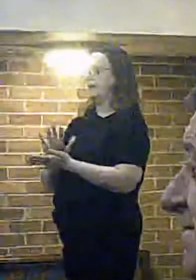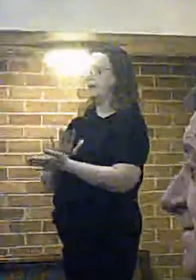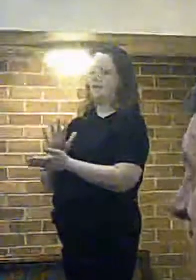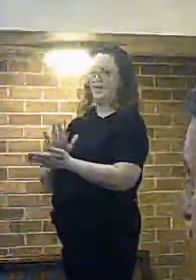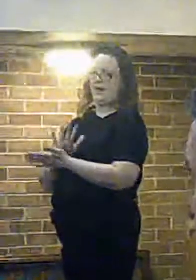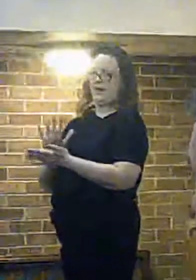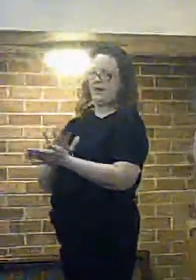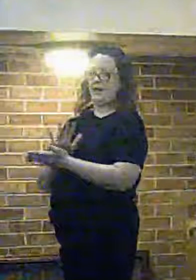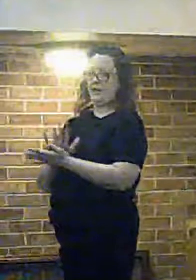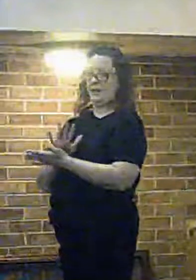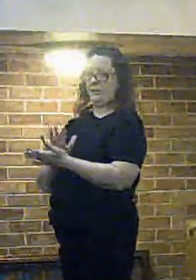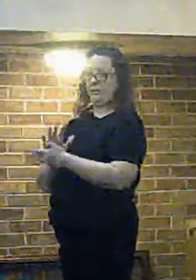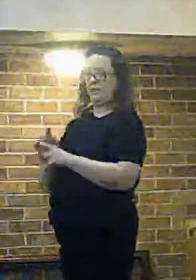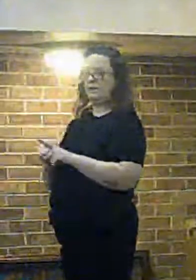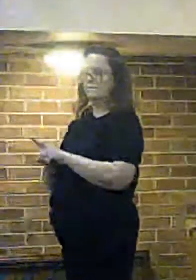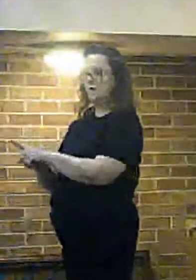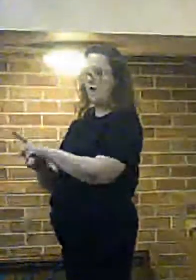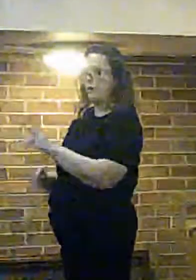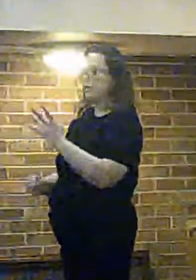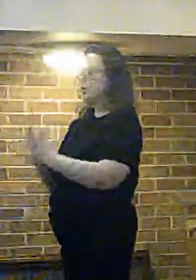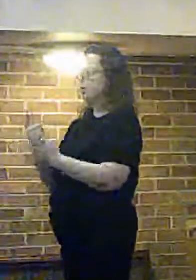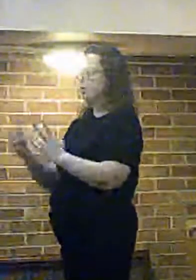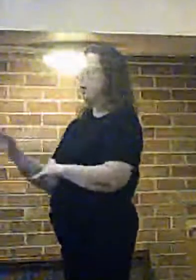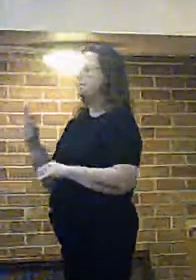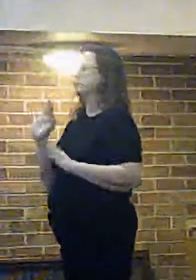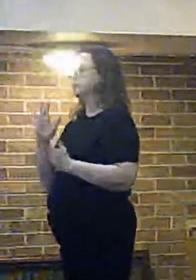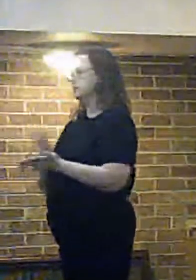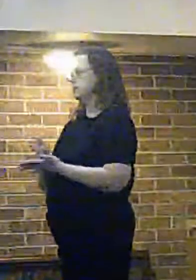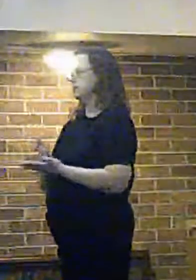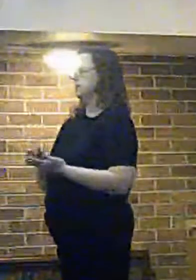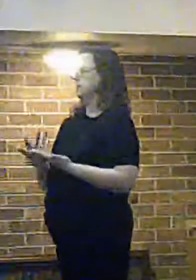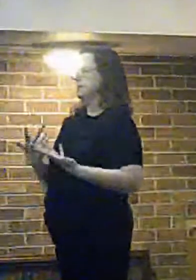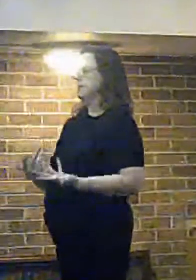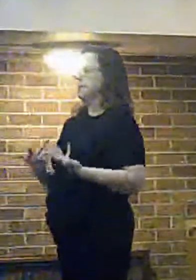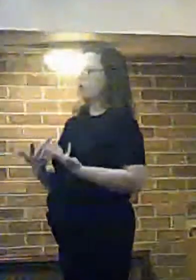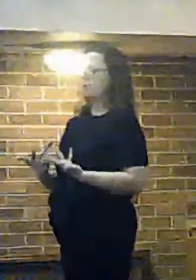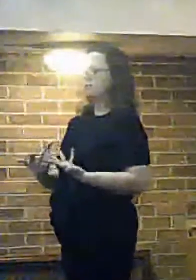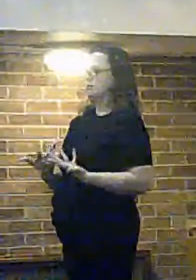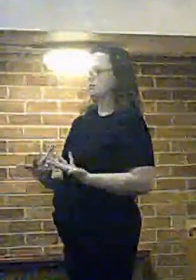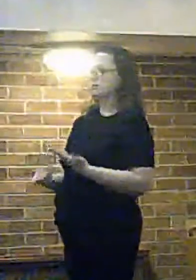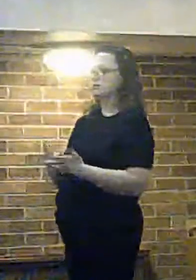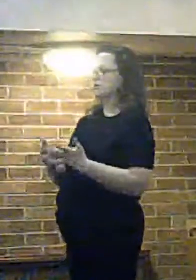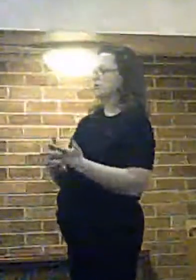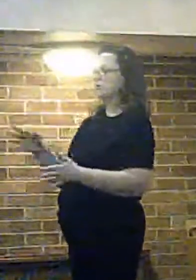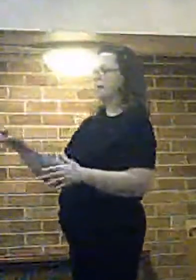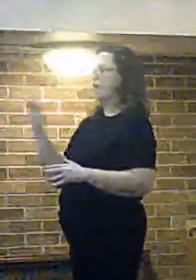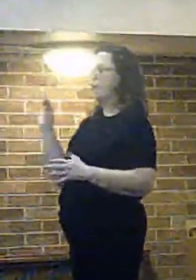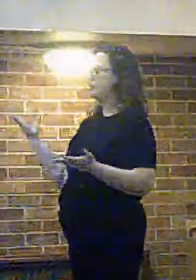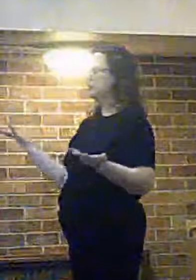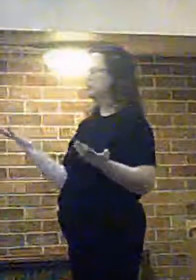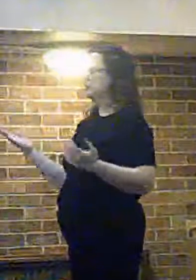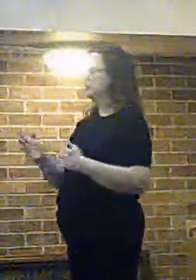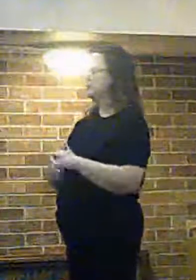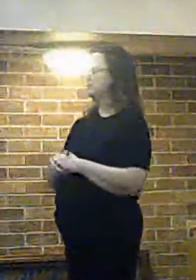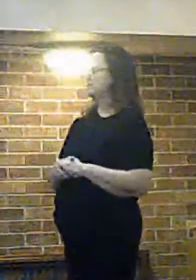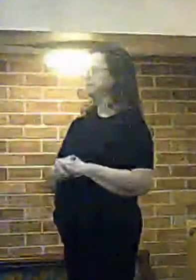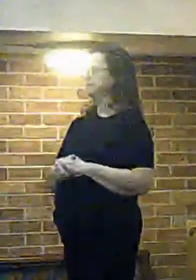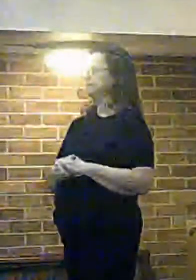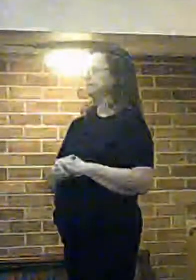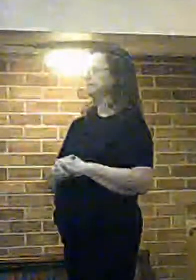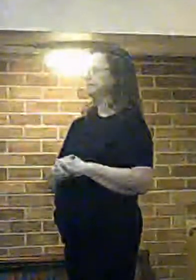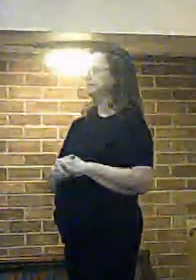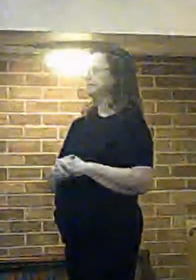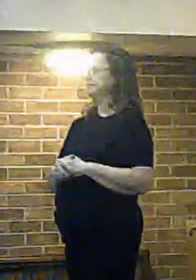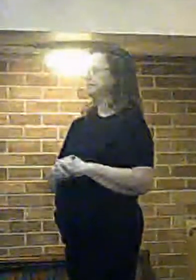would happily pursue another option. But as it stands, we don't have one. Because, because